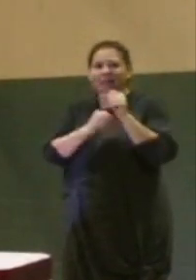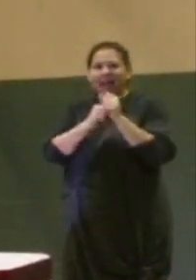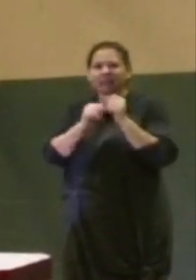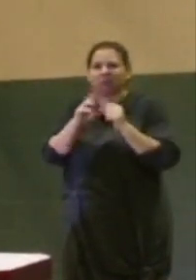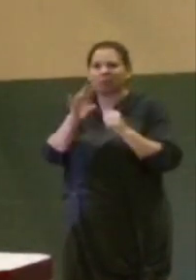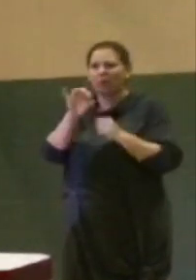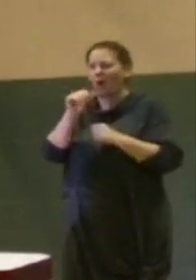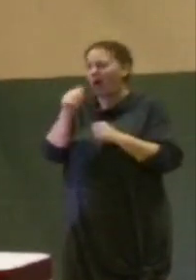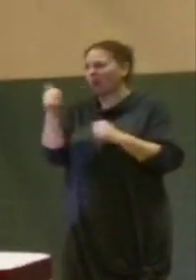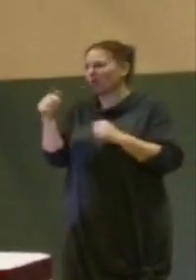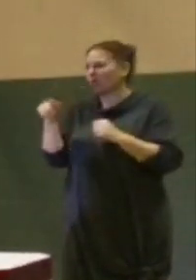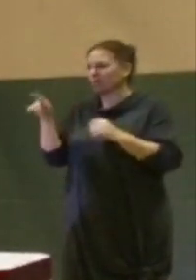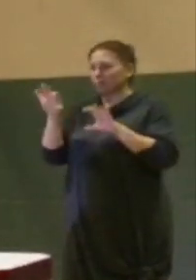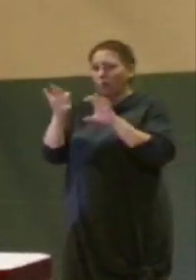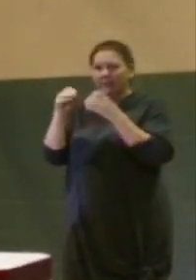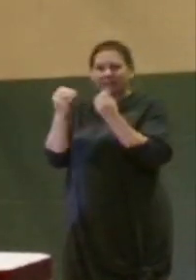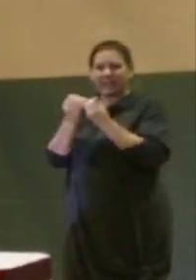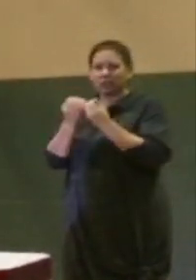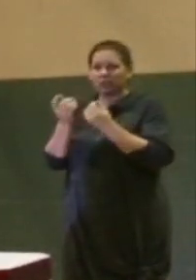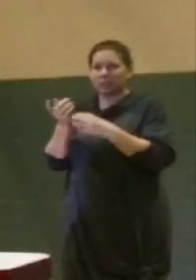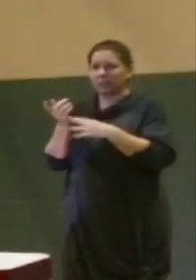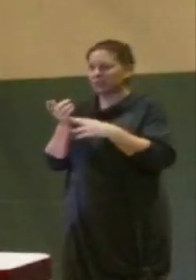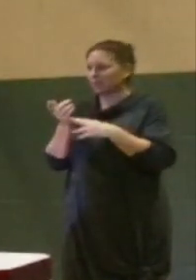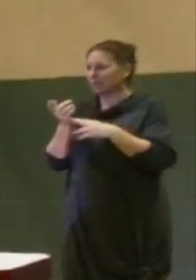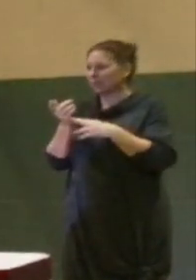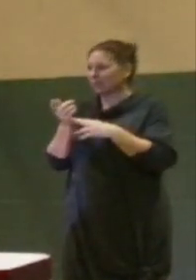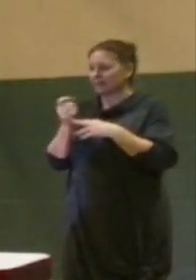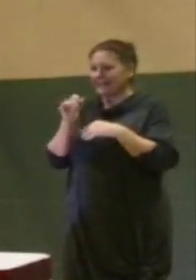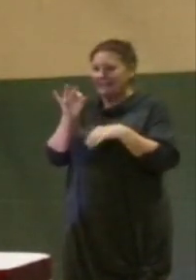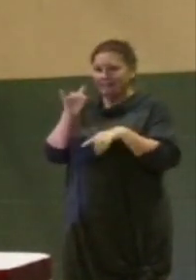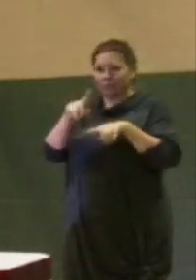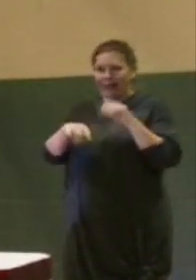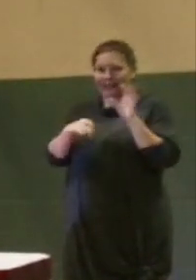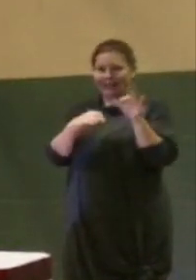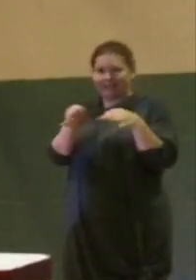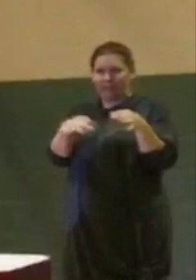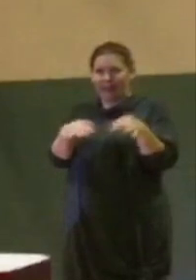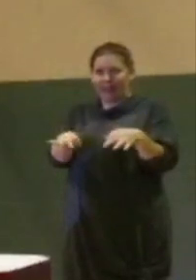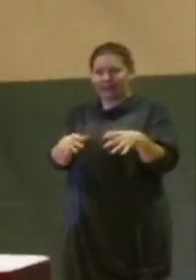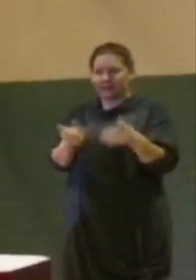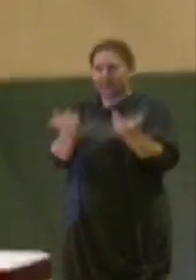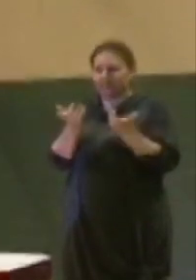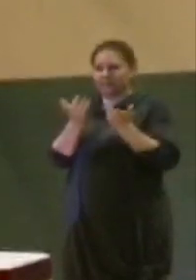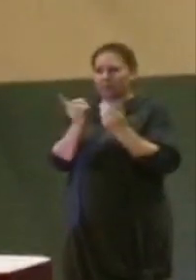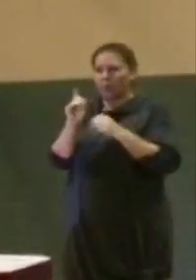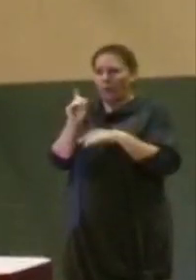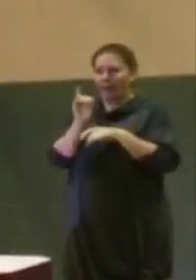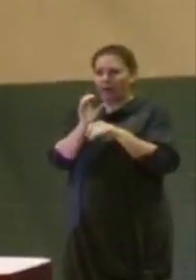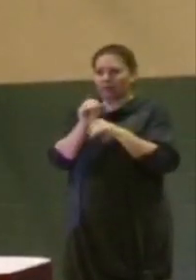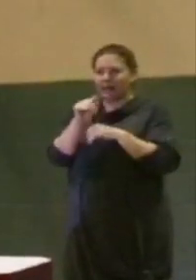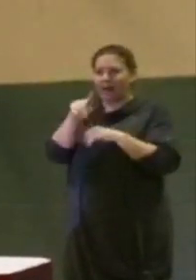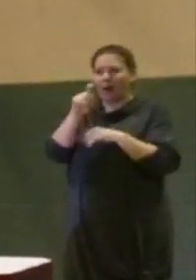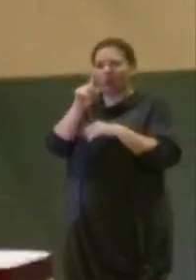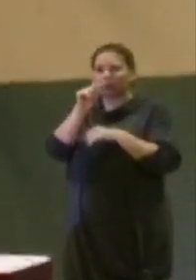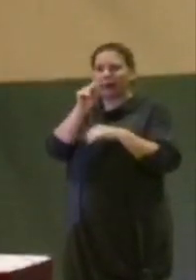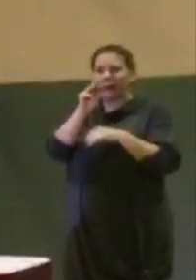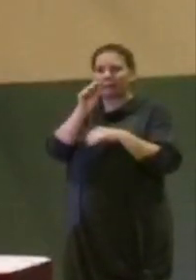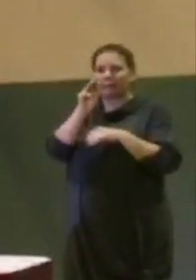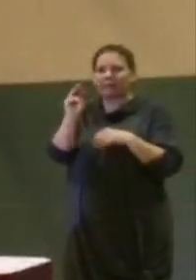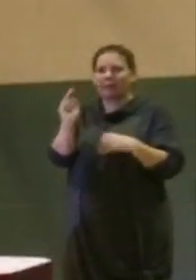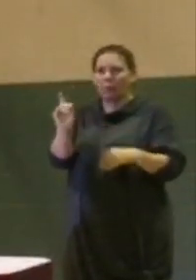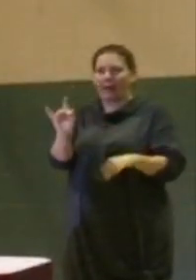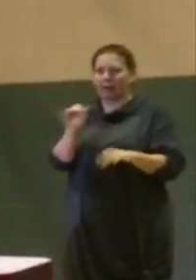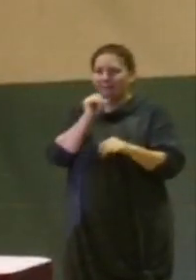organizations when you can't explain to them how you could get so much money and not get the work done.